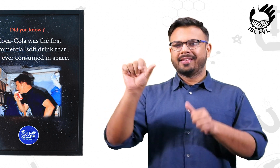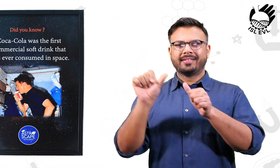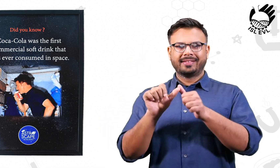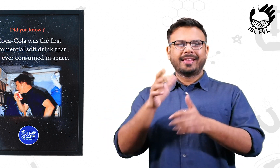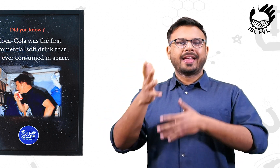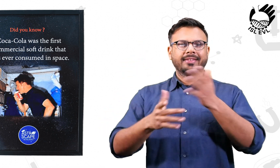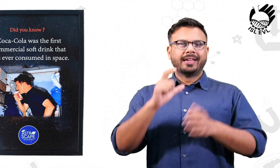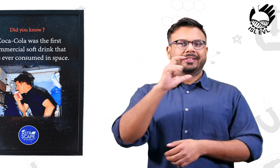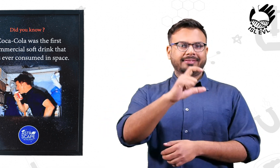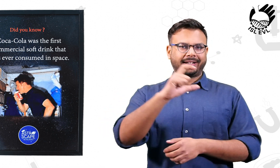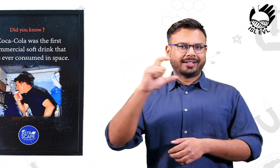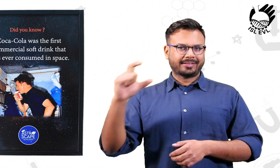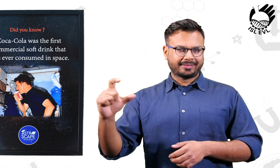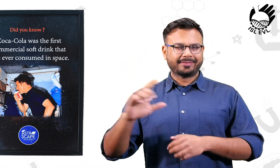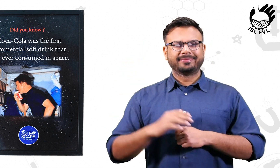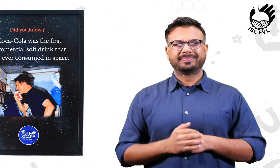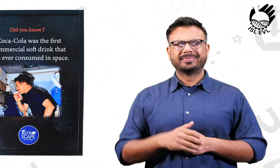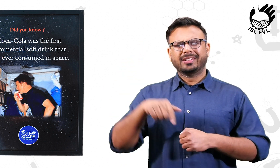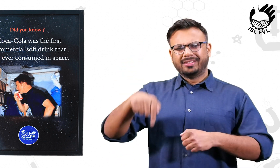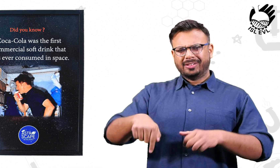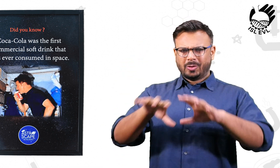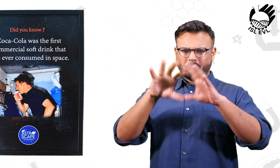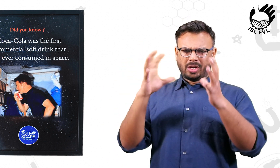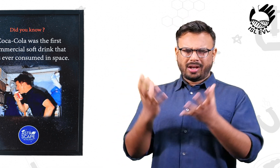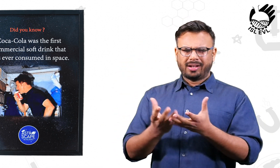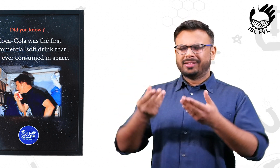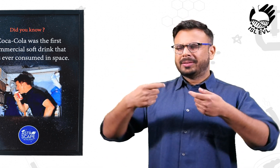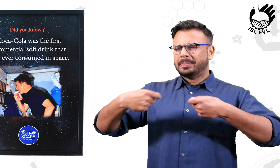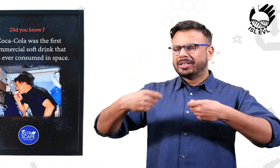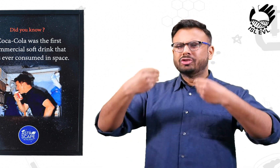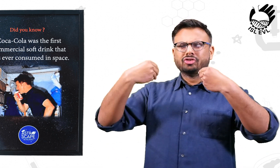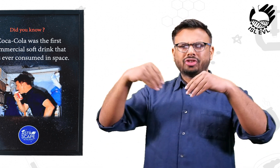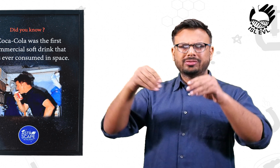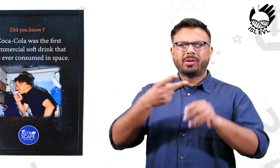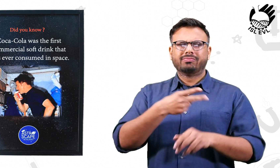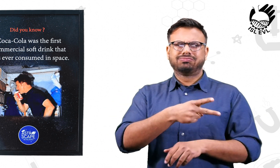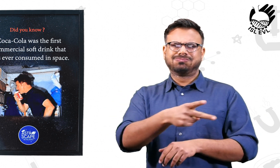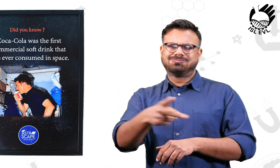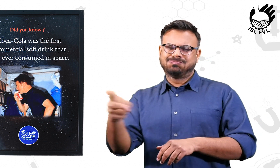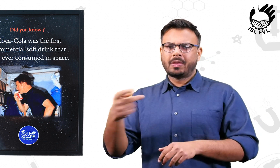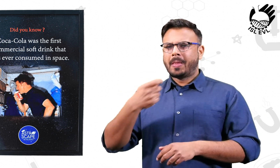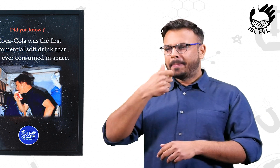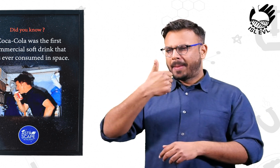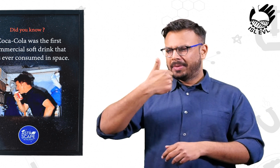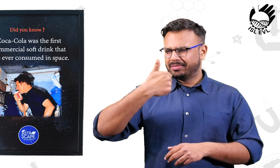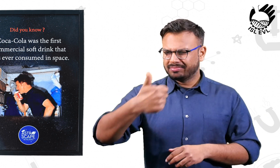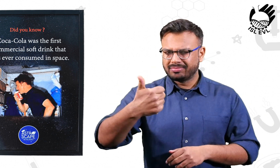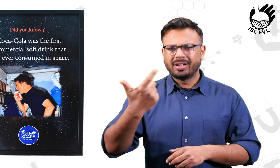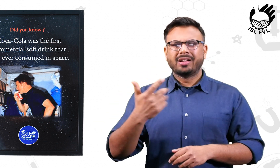Coca-Cola was the first commercial